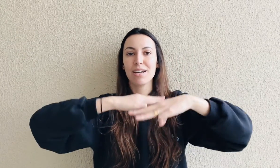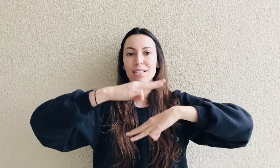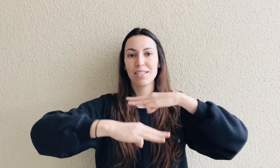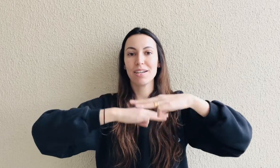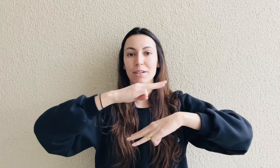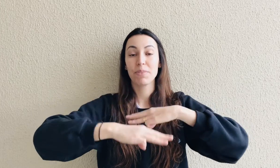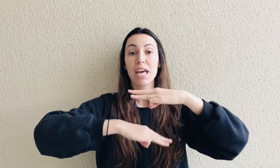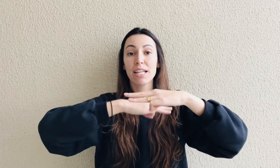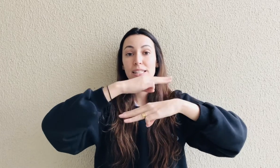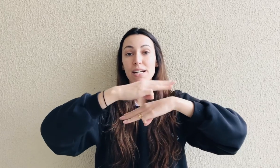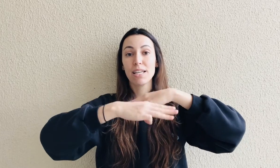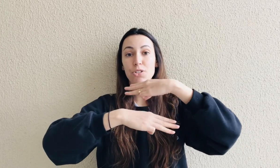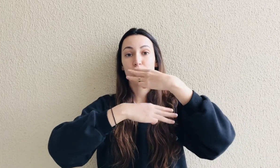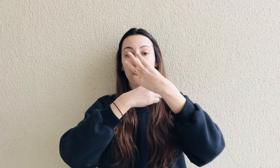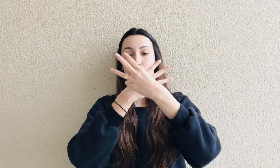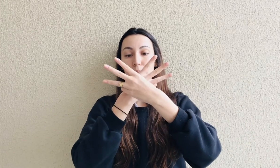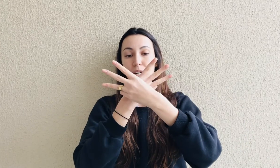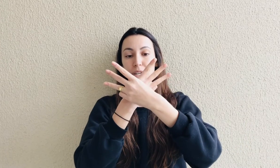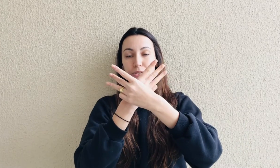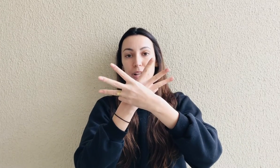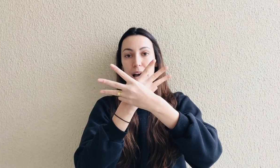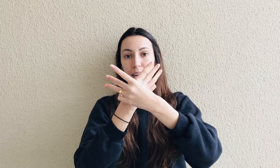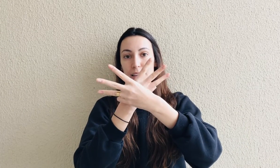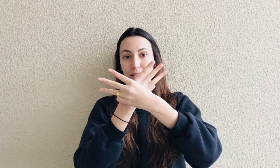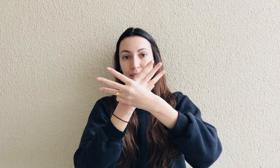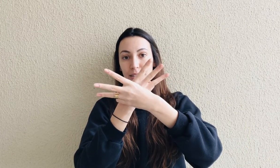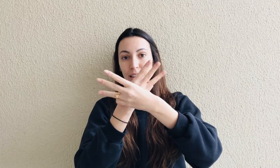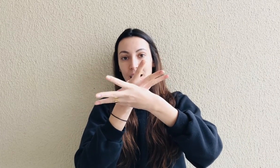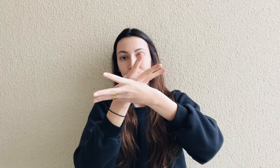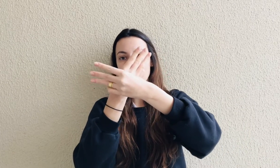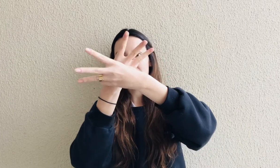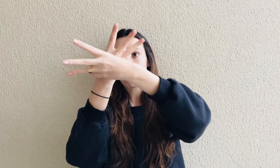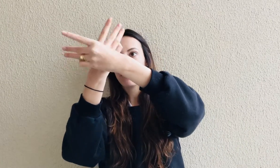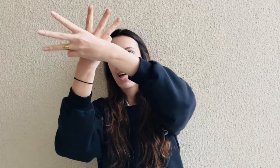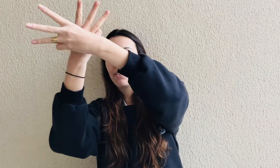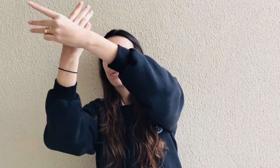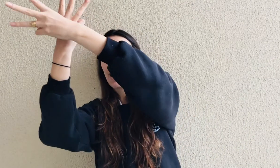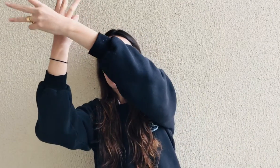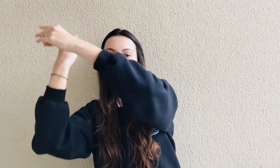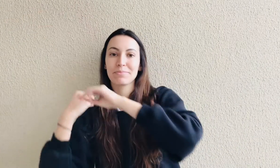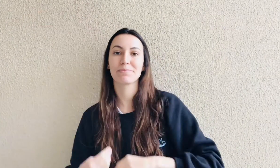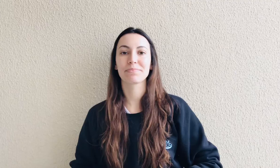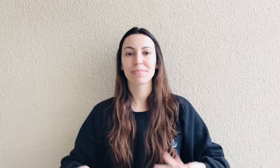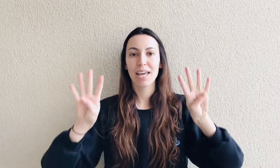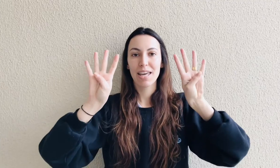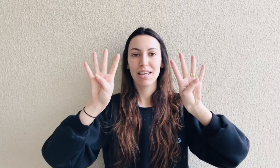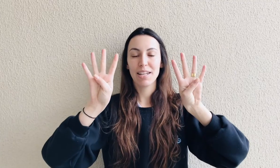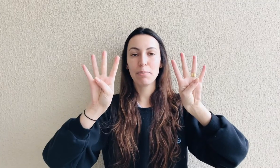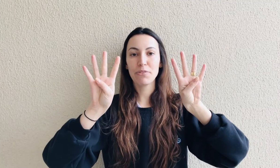turn, turn. Turning to a butterfly, fly, fly, fly. Number